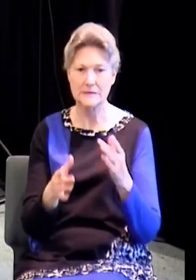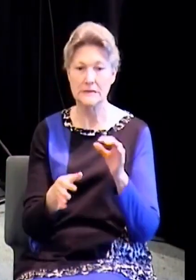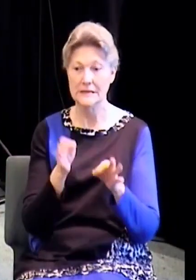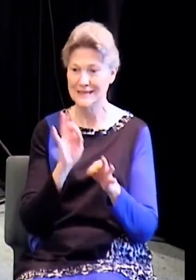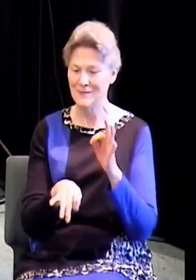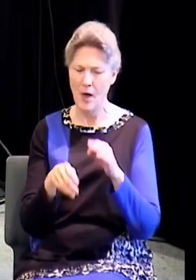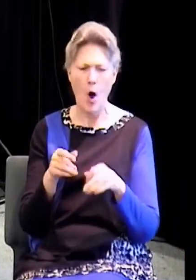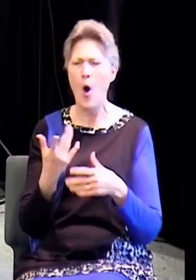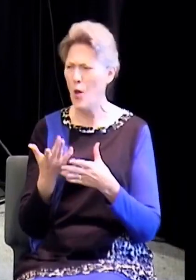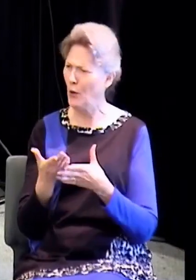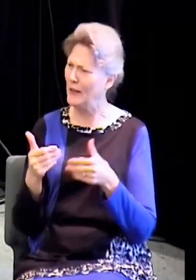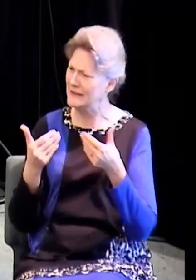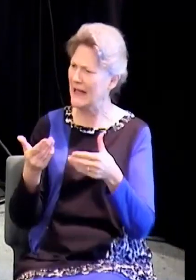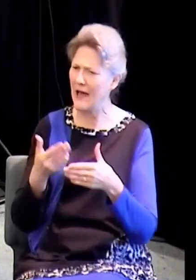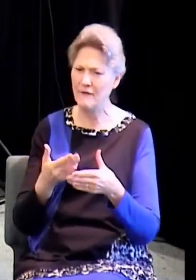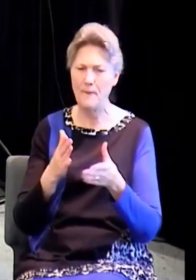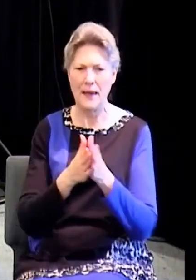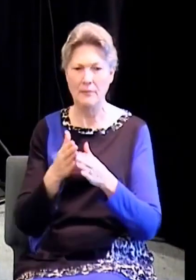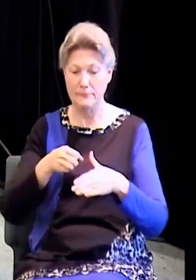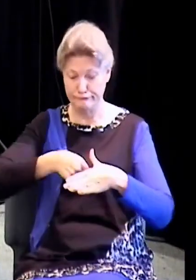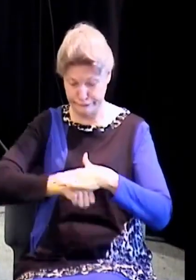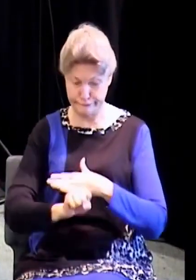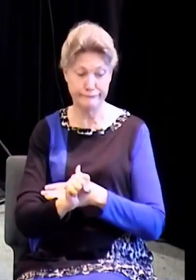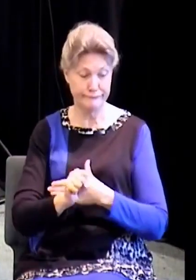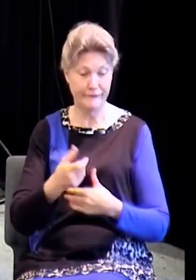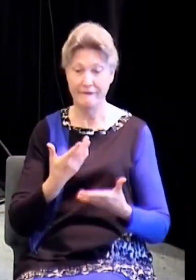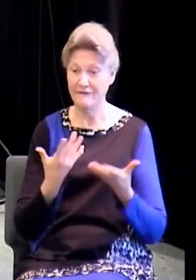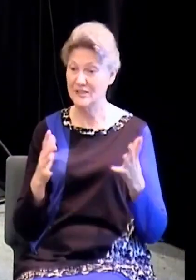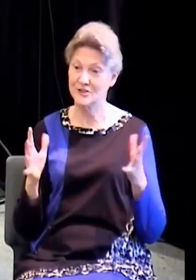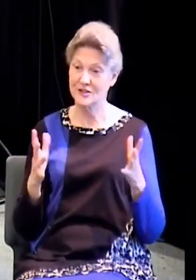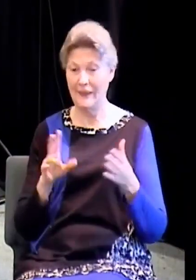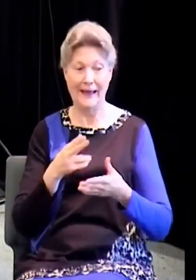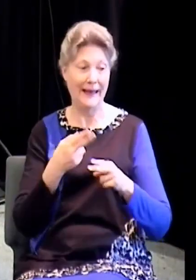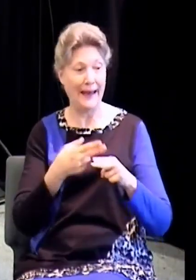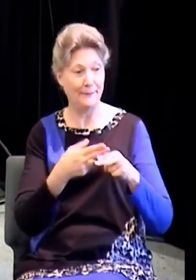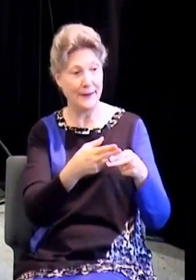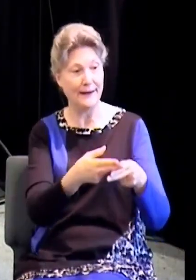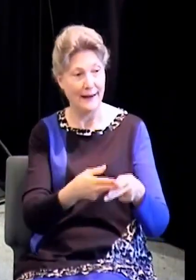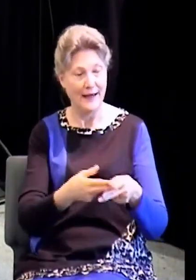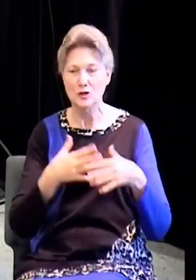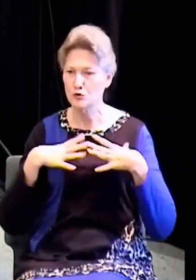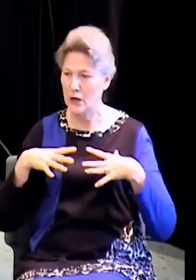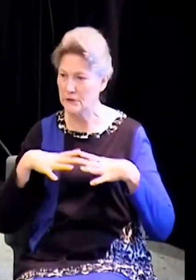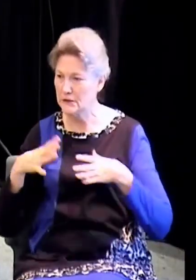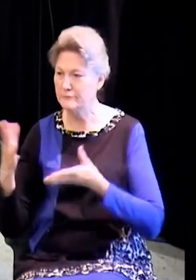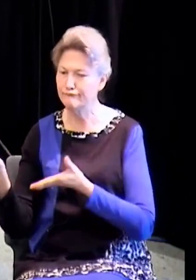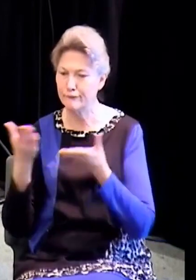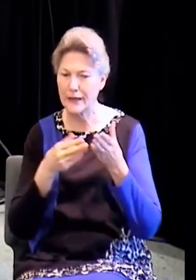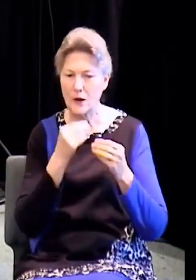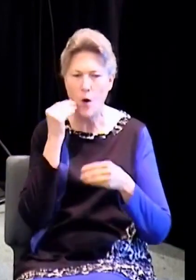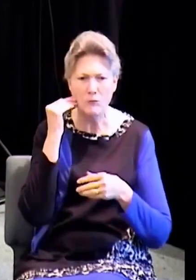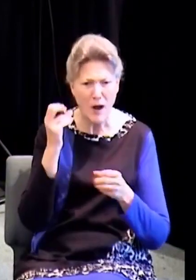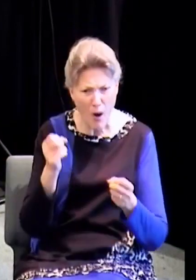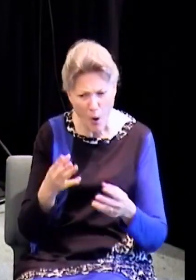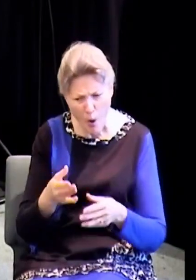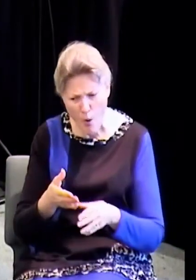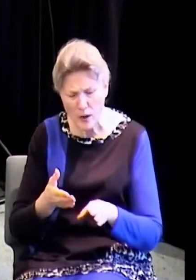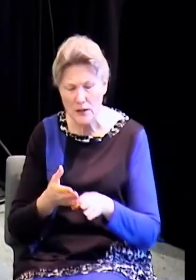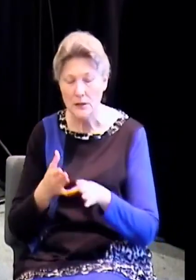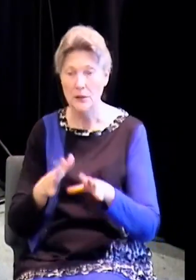well, let's have this baby, and okay, now, you know, what are we going to name it, and now let's put some clothes on and take it home. And I mean, it's a major event to